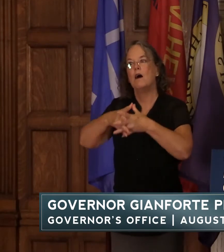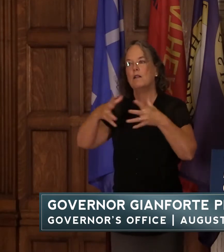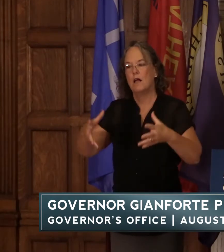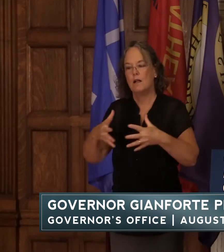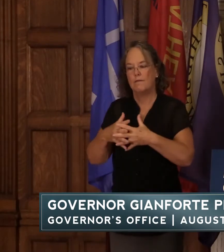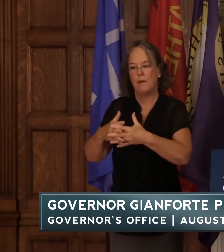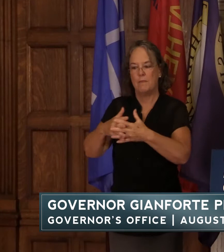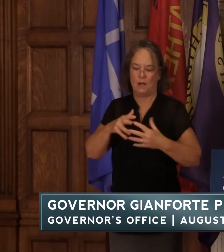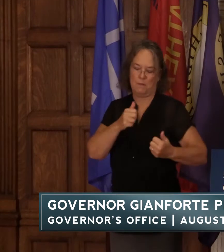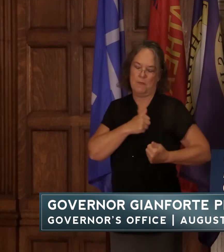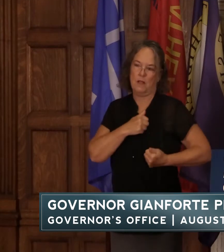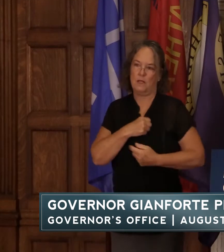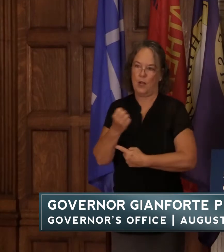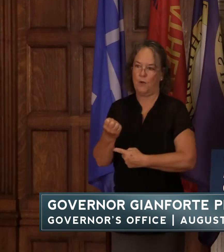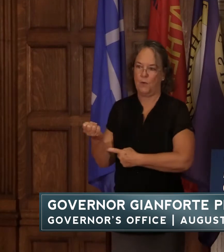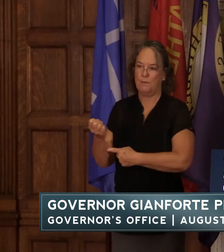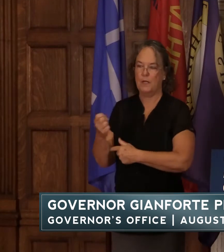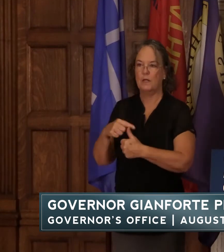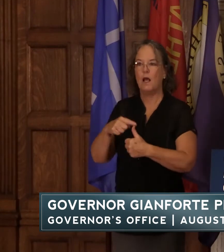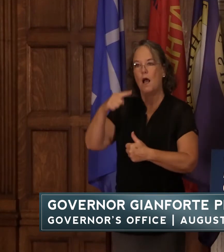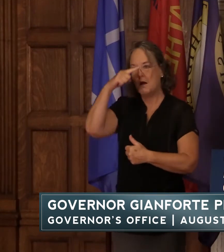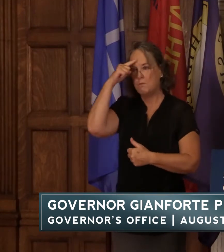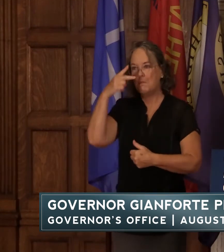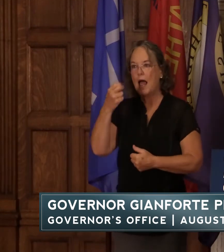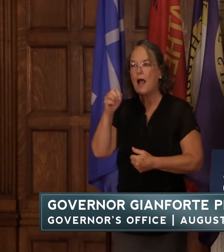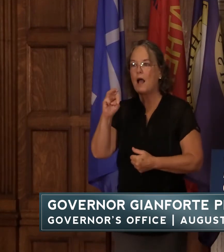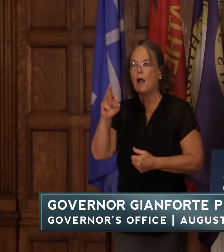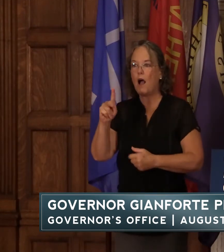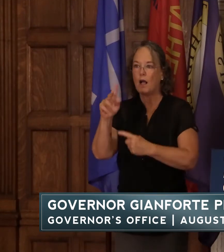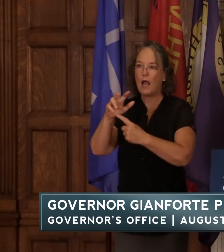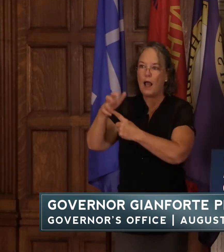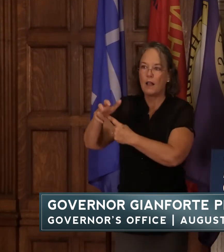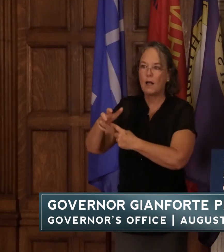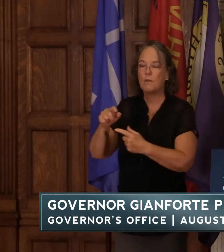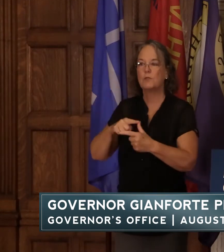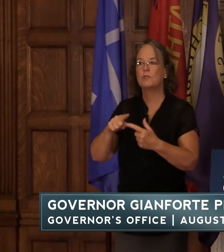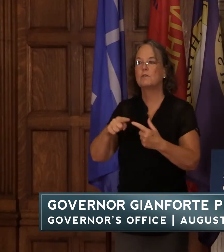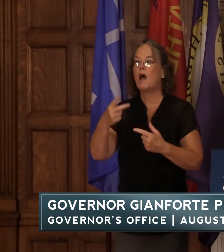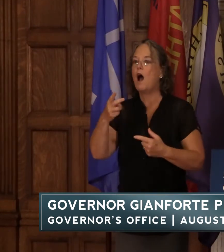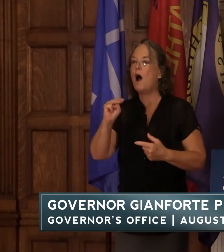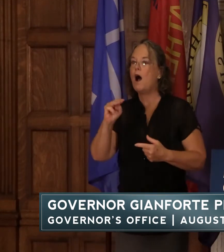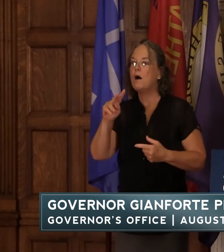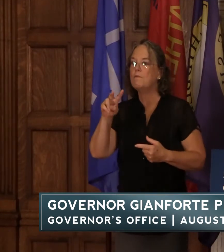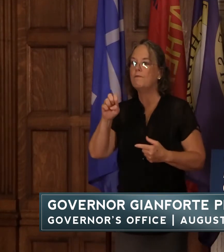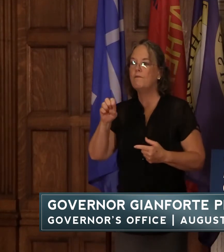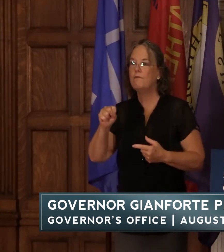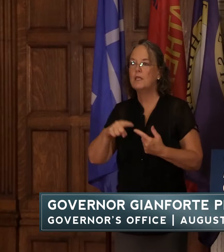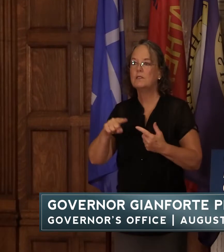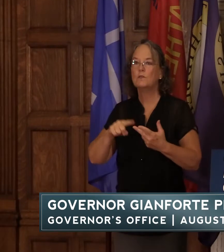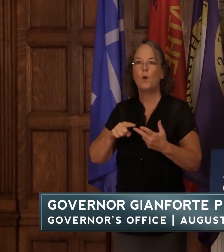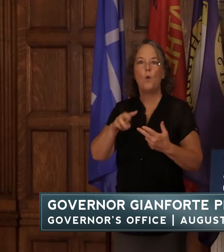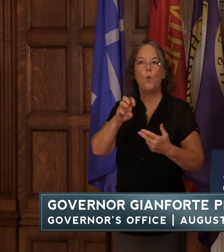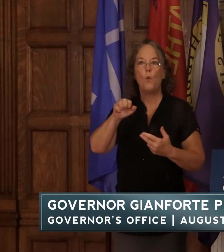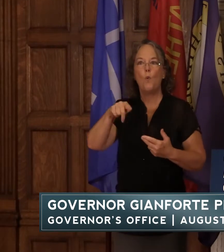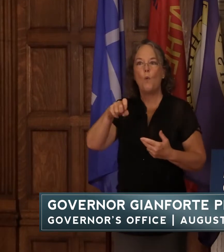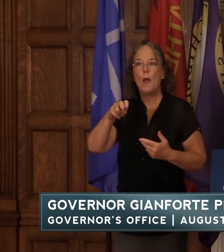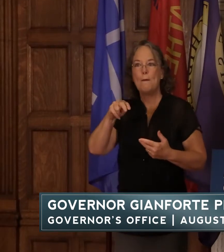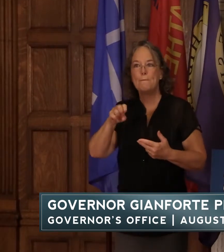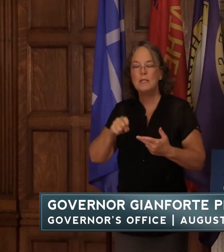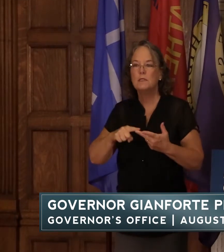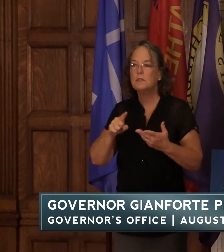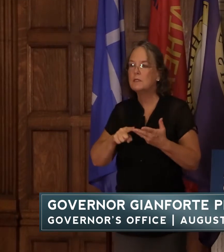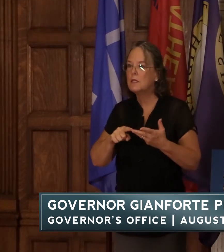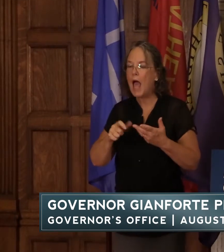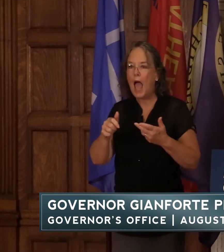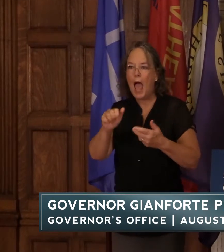from our black hawk helicopters to our humvees and our weapons and ammos in the hands of the taliban